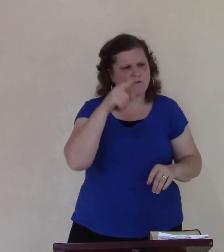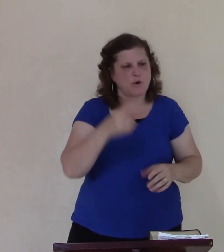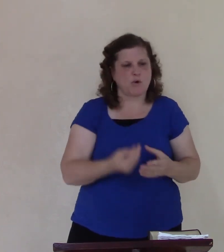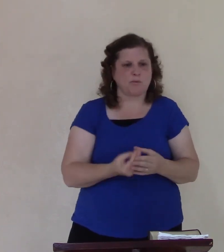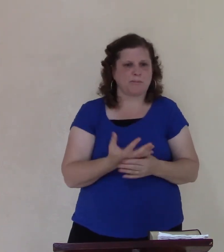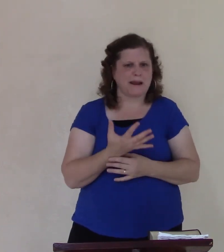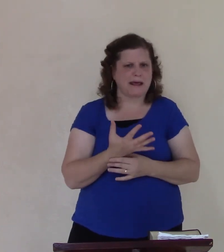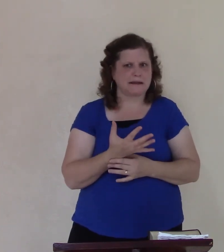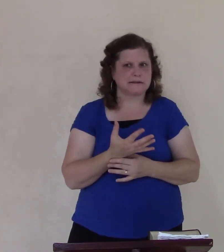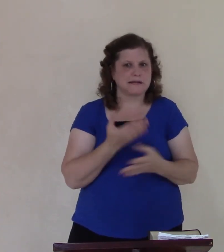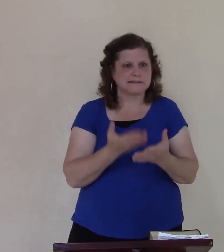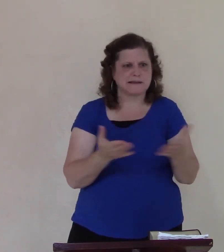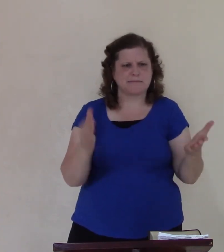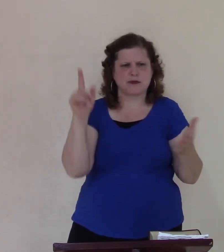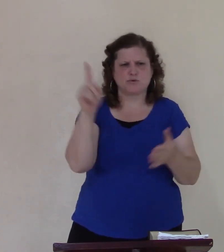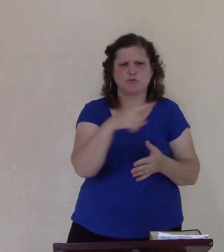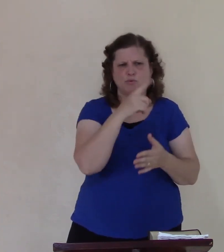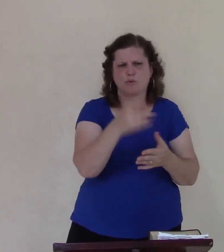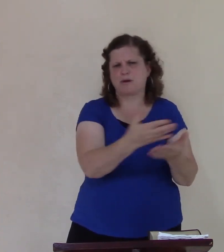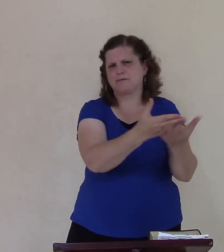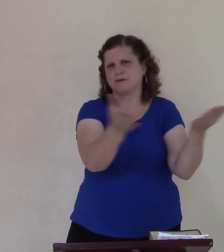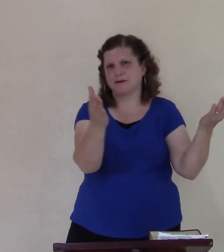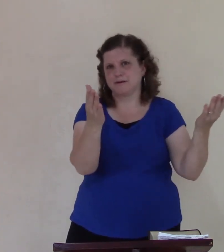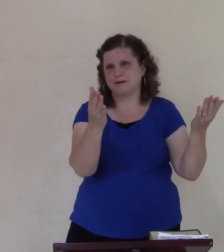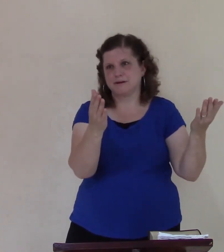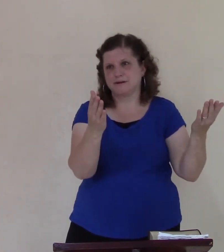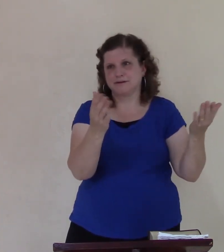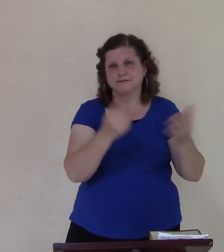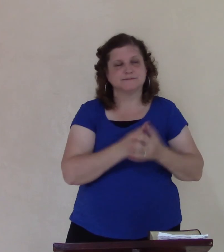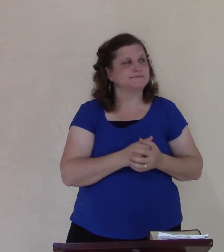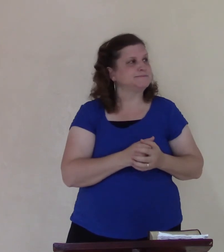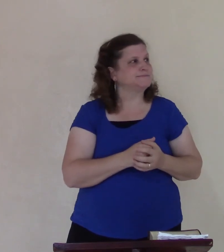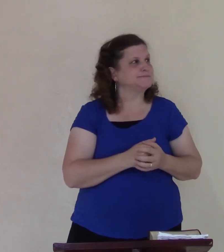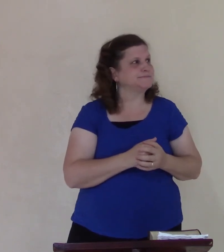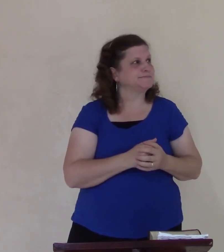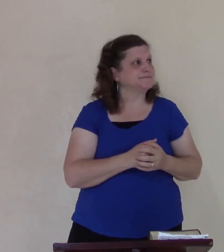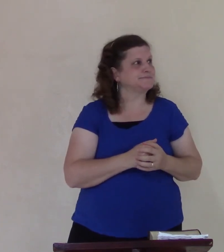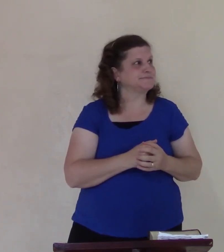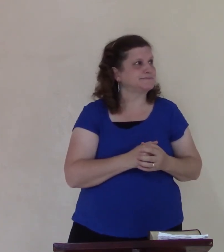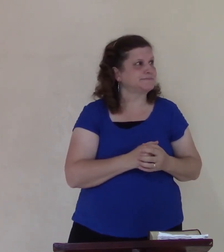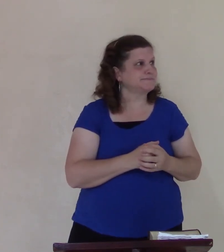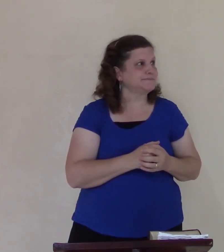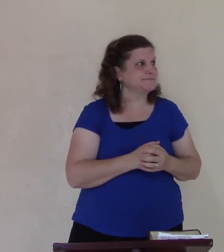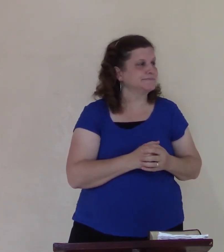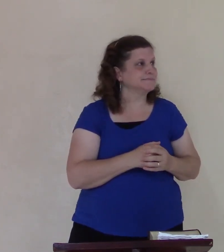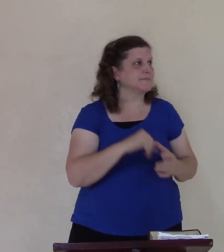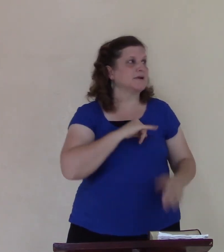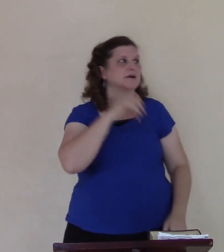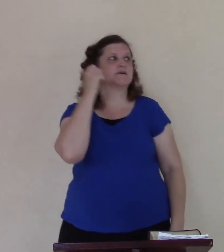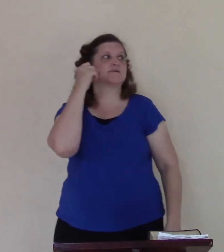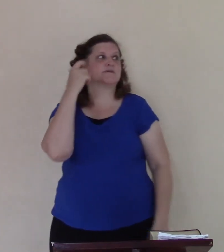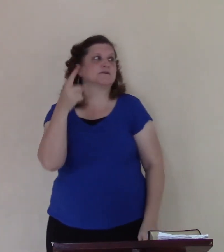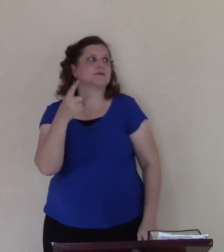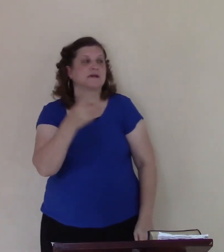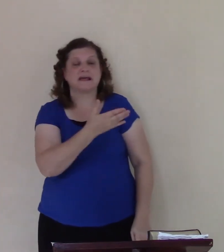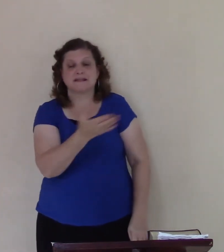there something is messed up there okay now I understand these people did wrong things